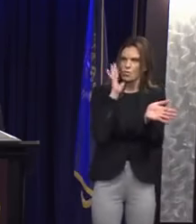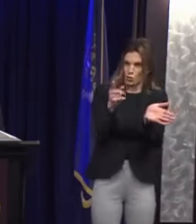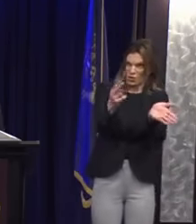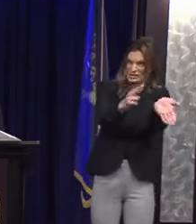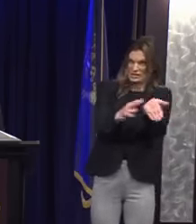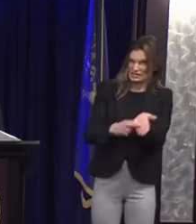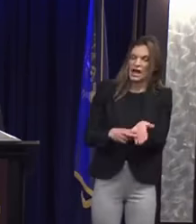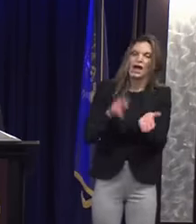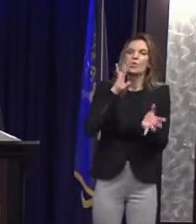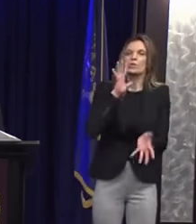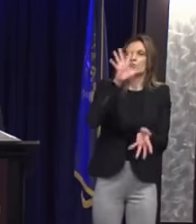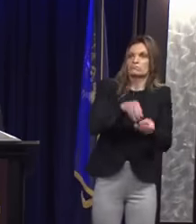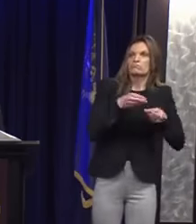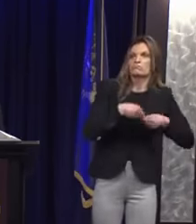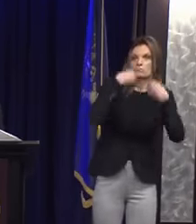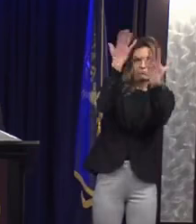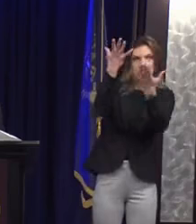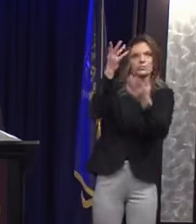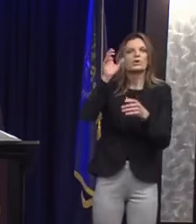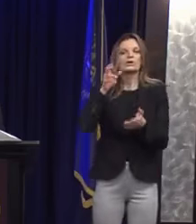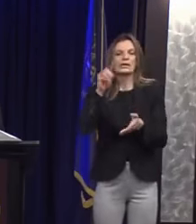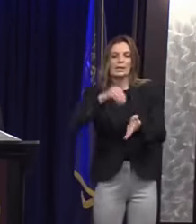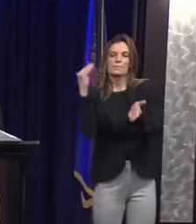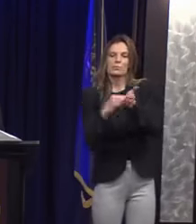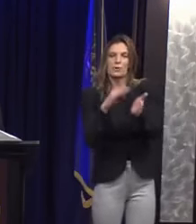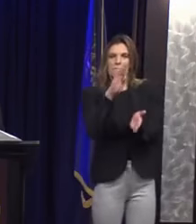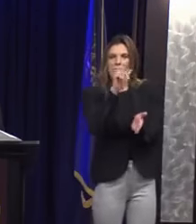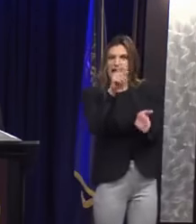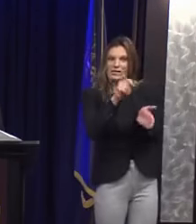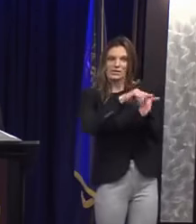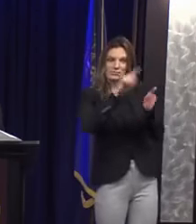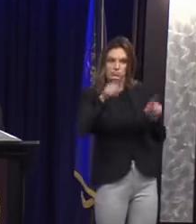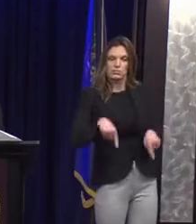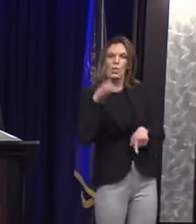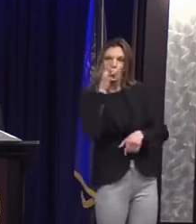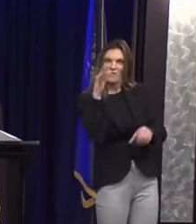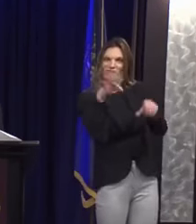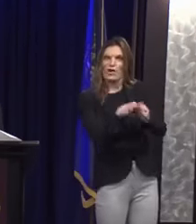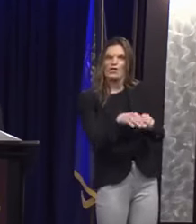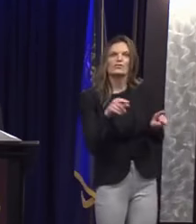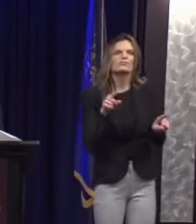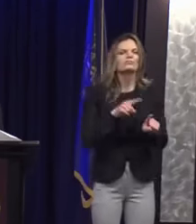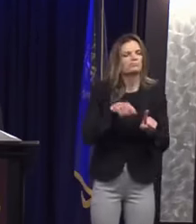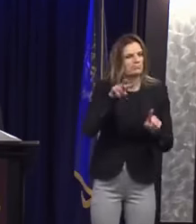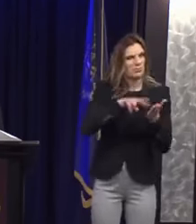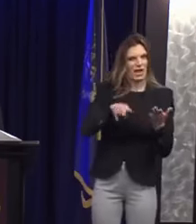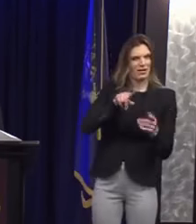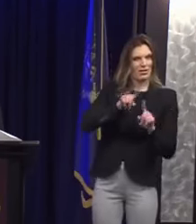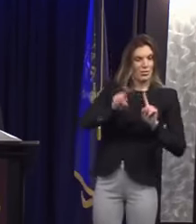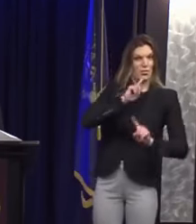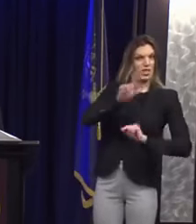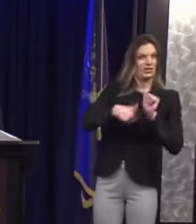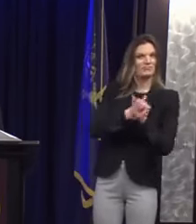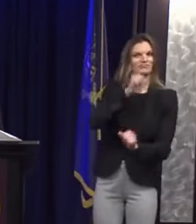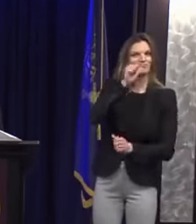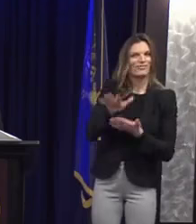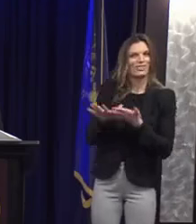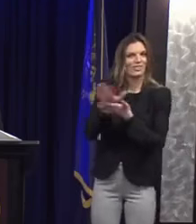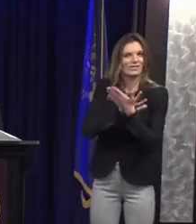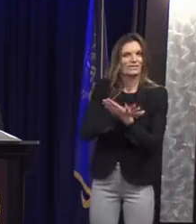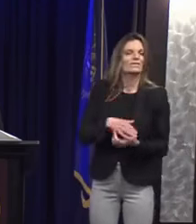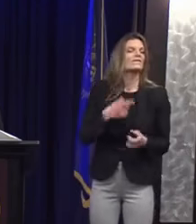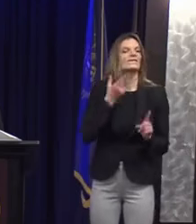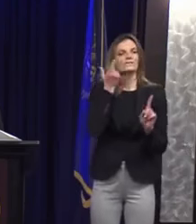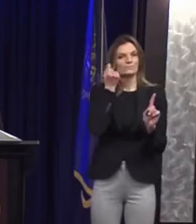its fate. When asked, don't you think everyone should have a chance to vote on this, Tissinger does not